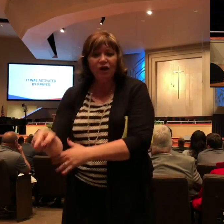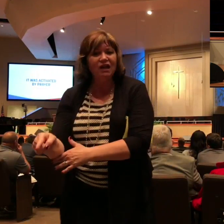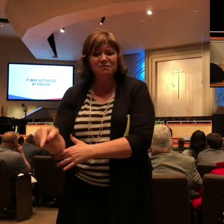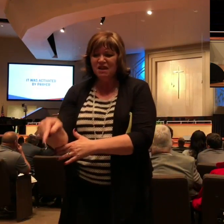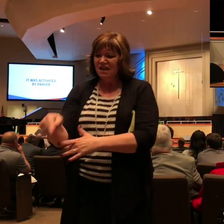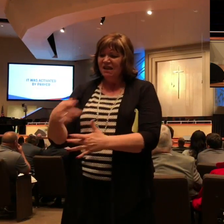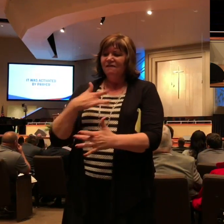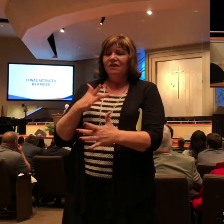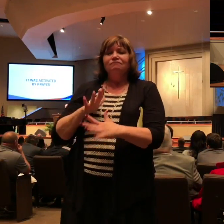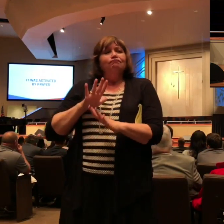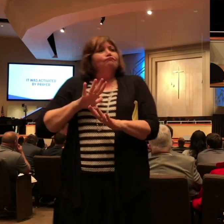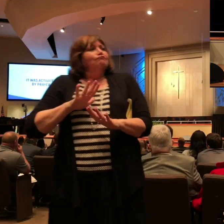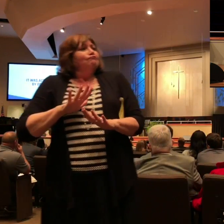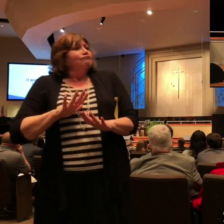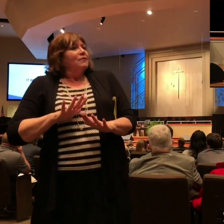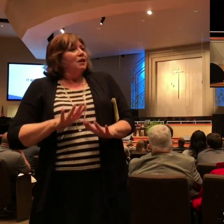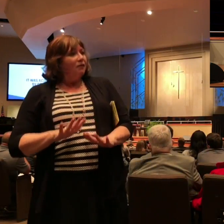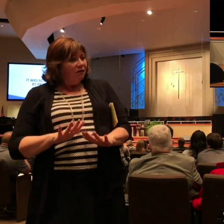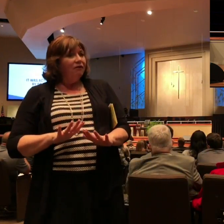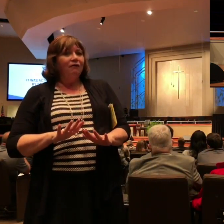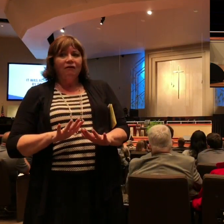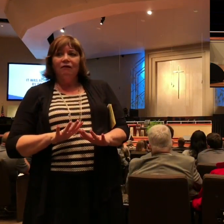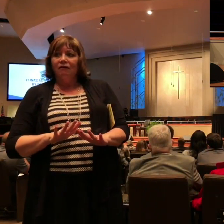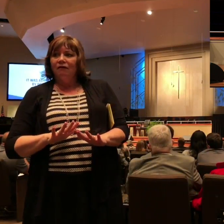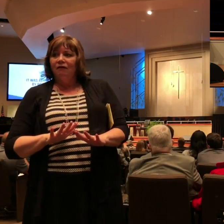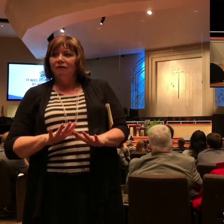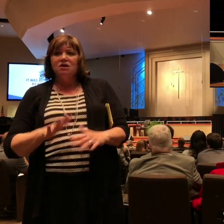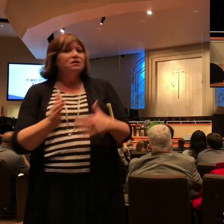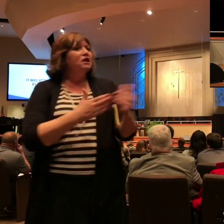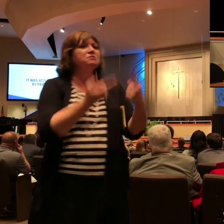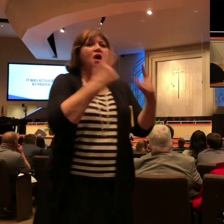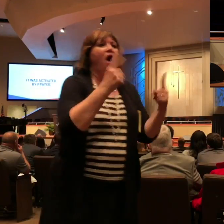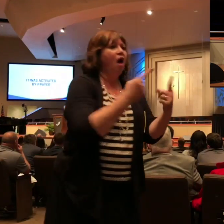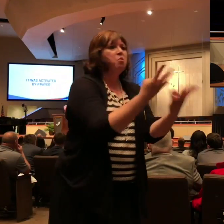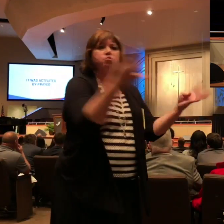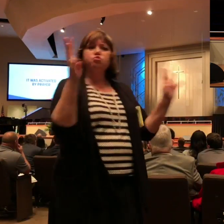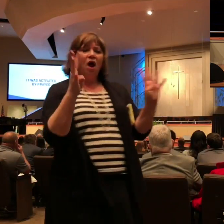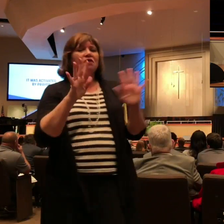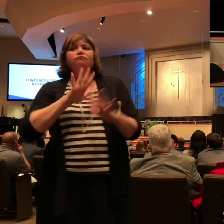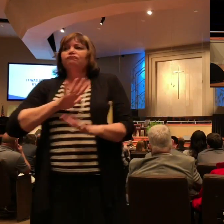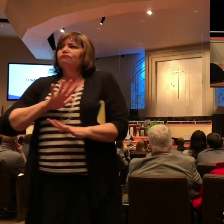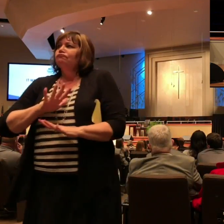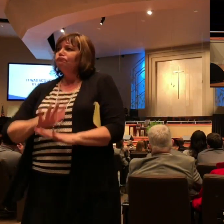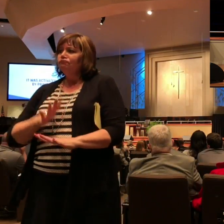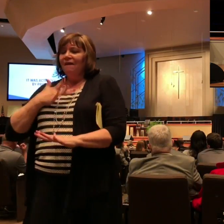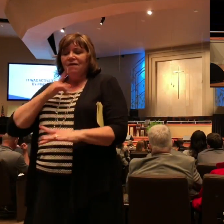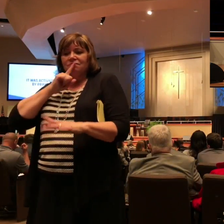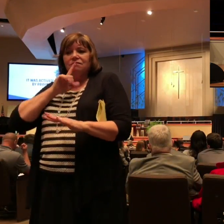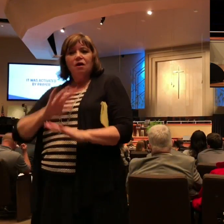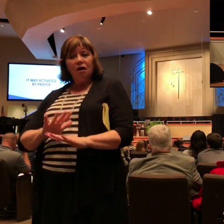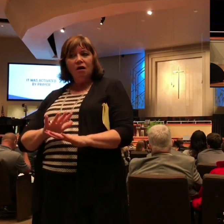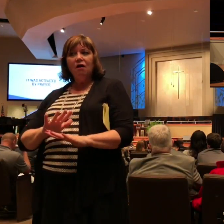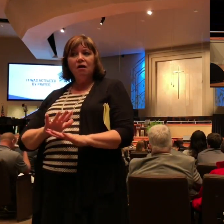it was all going to be okay. The Spirit of God was helping him in this matter and the prayer of others was a great encouragement but notice